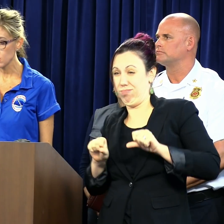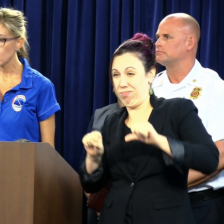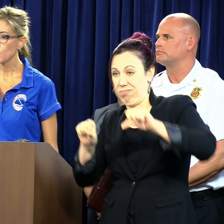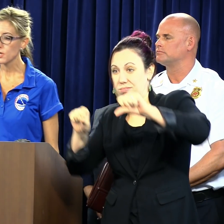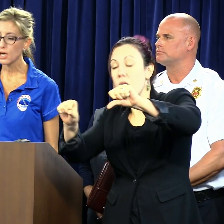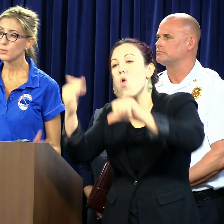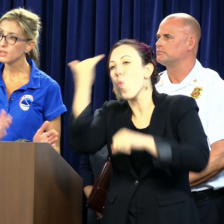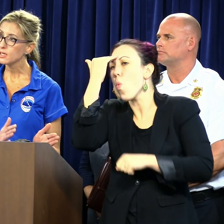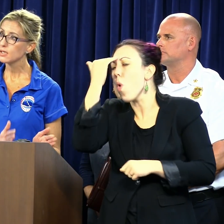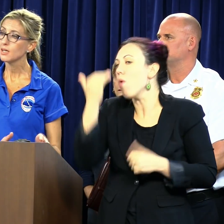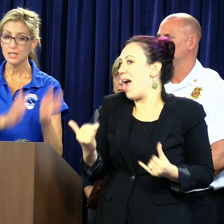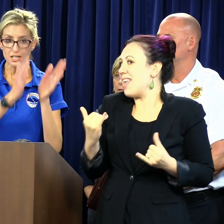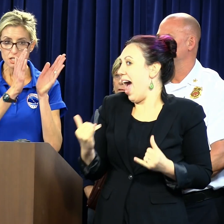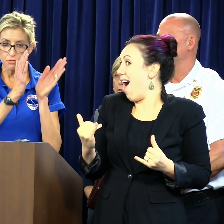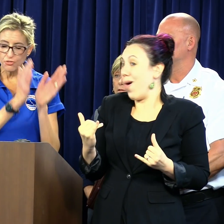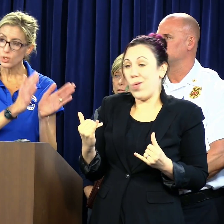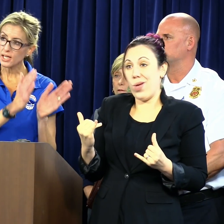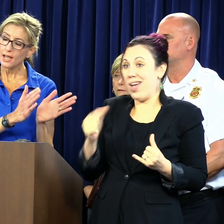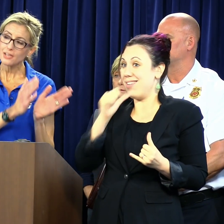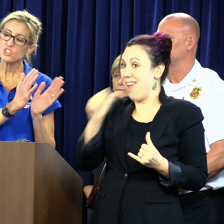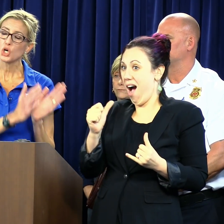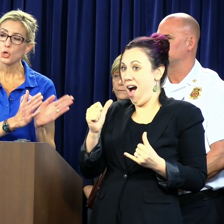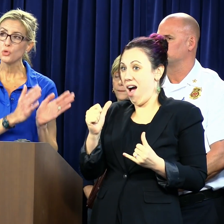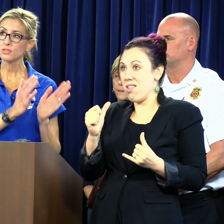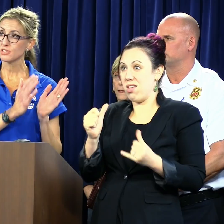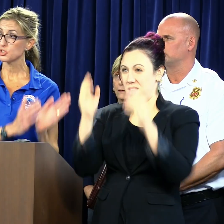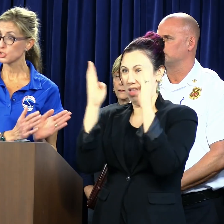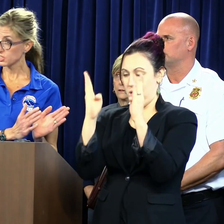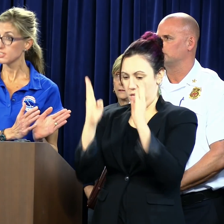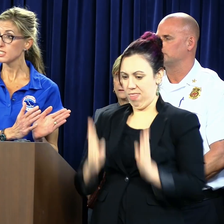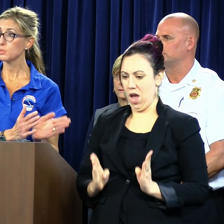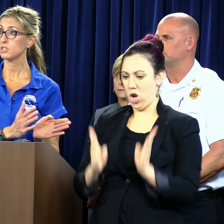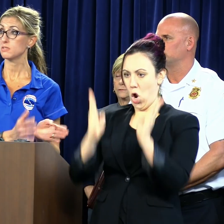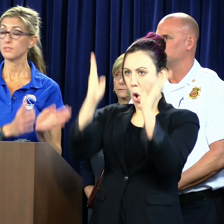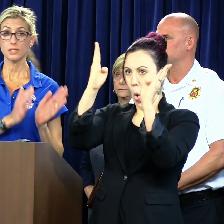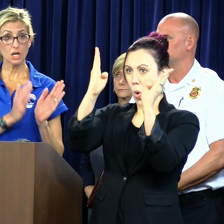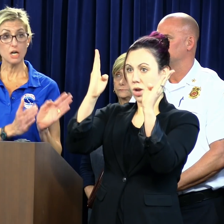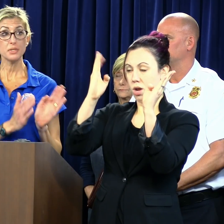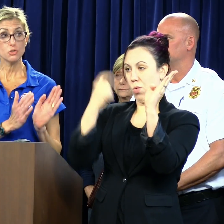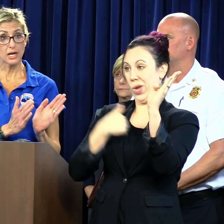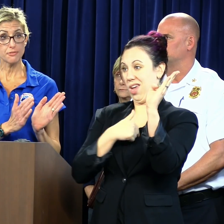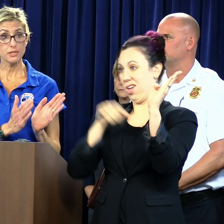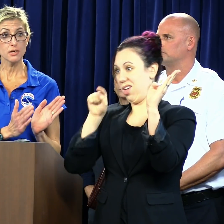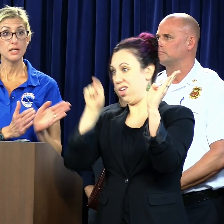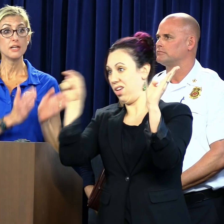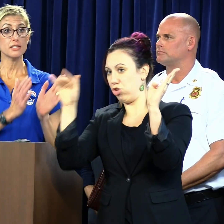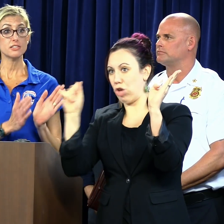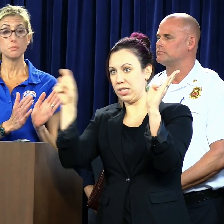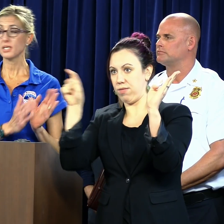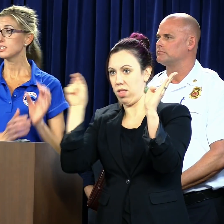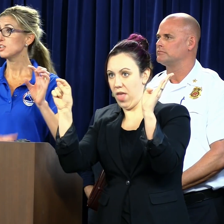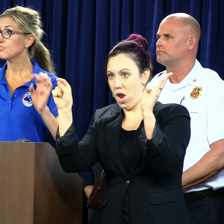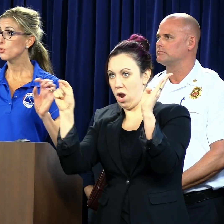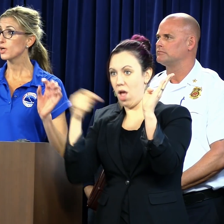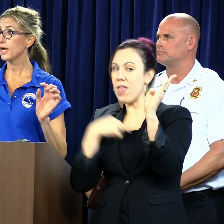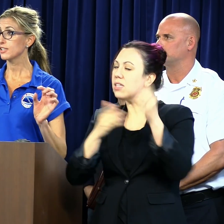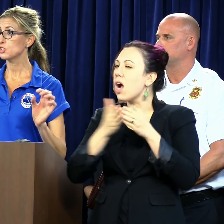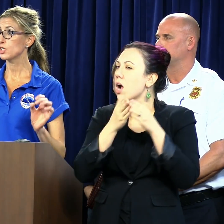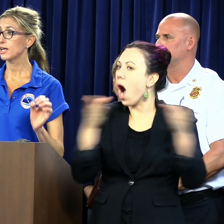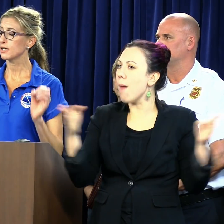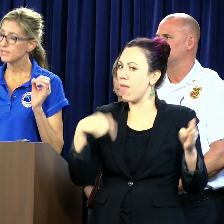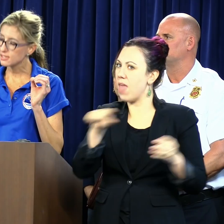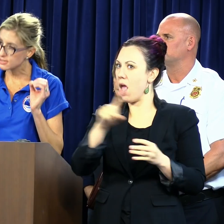still, even though we're not within the forecast cone of uncertainty, which is a very common graphic that's depicting the